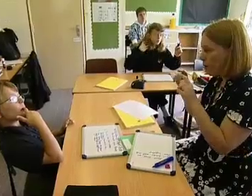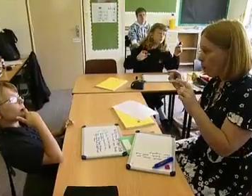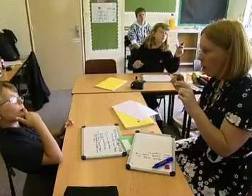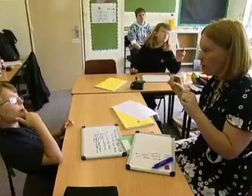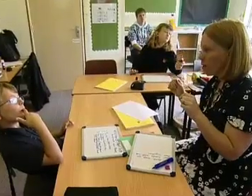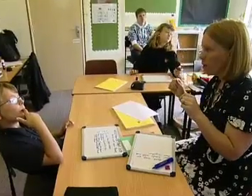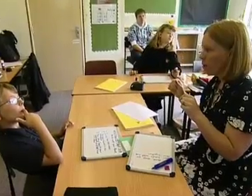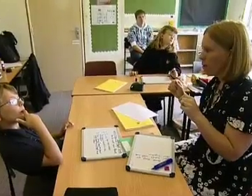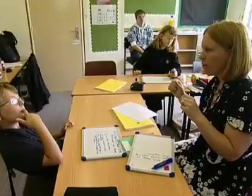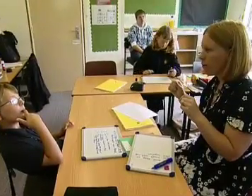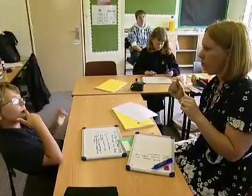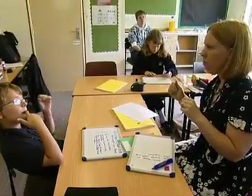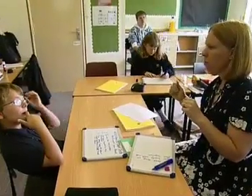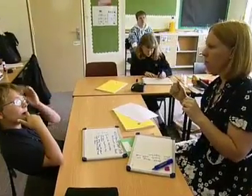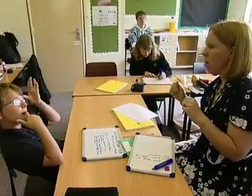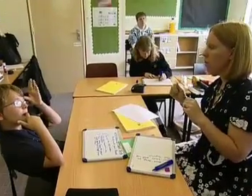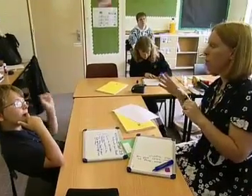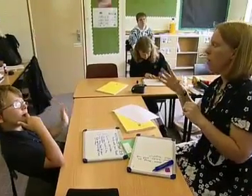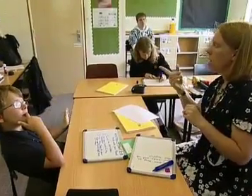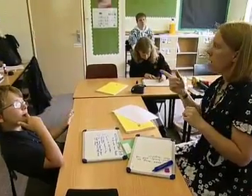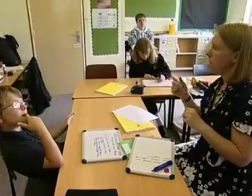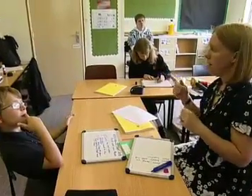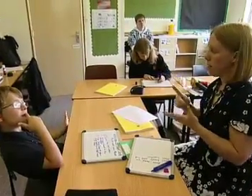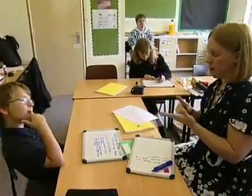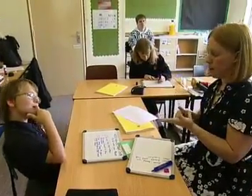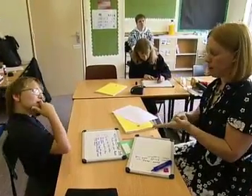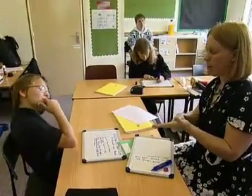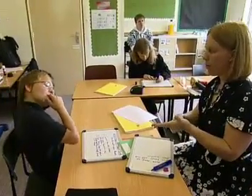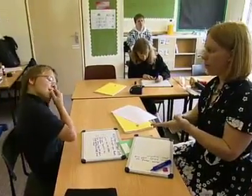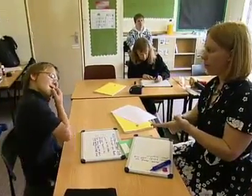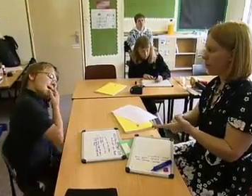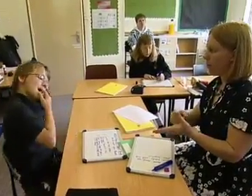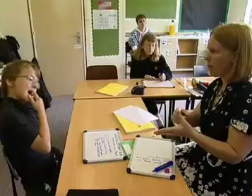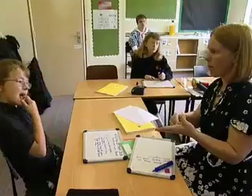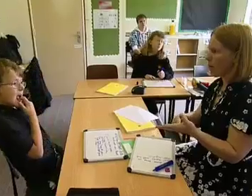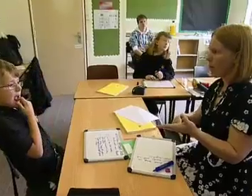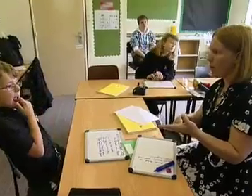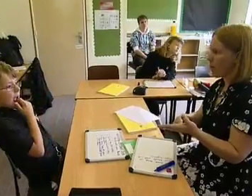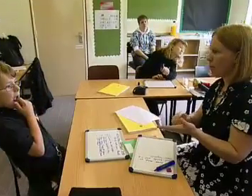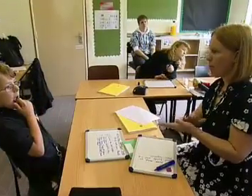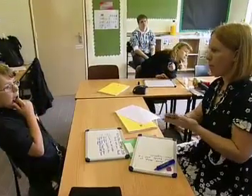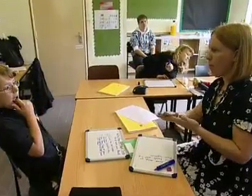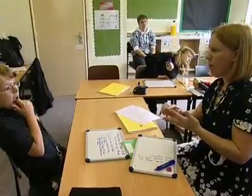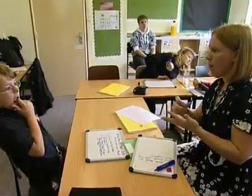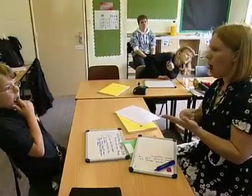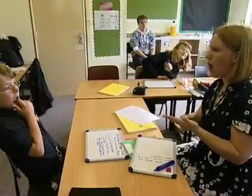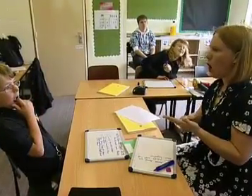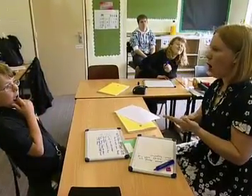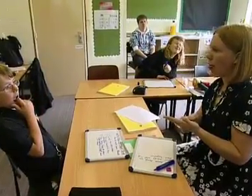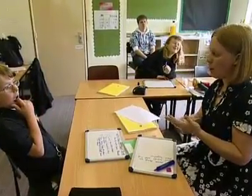that word? No? No, no, it's lather.